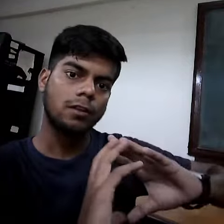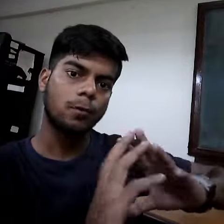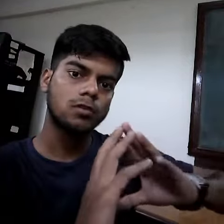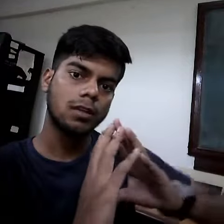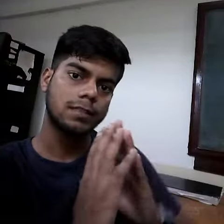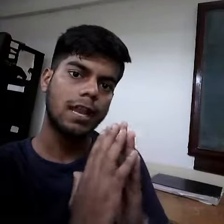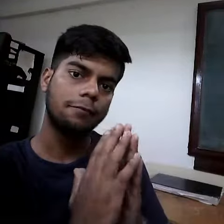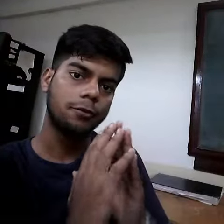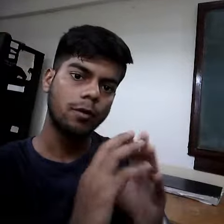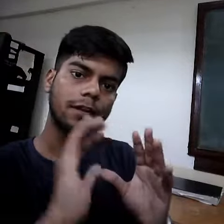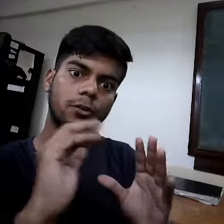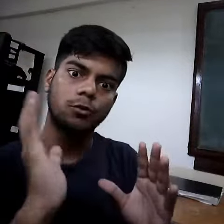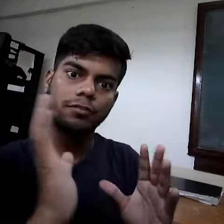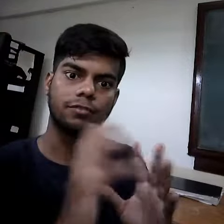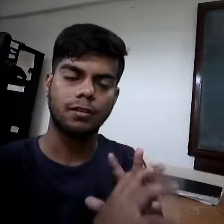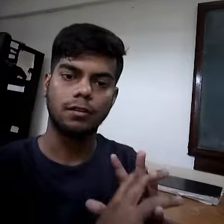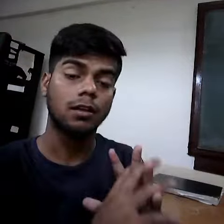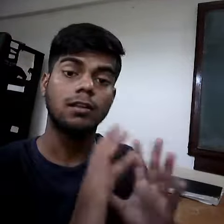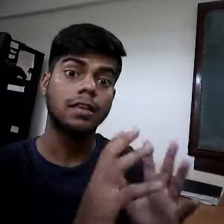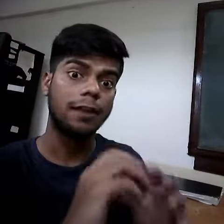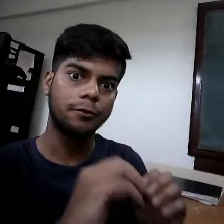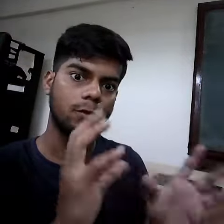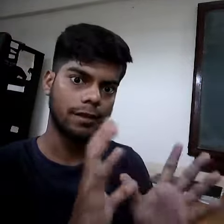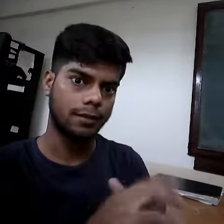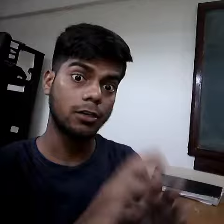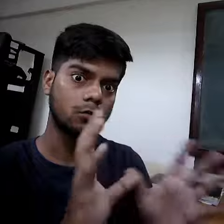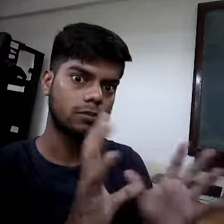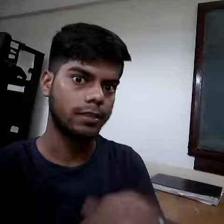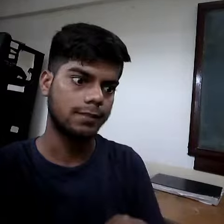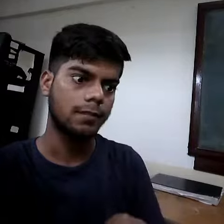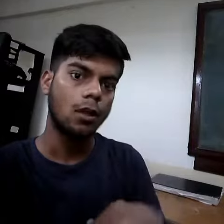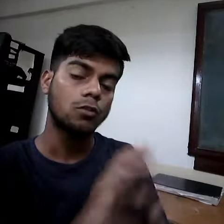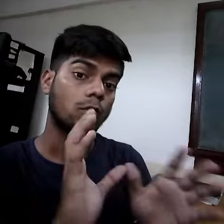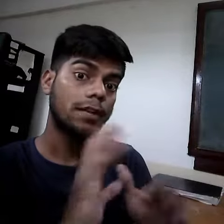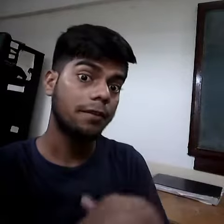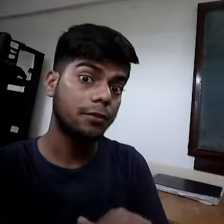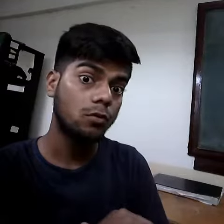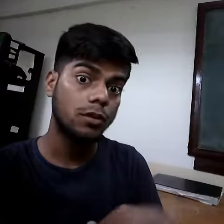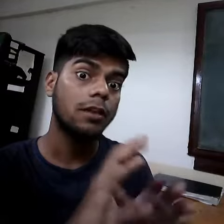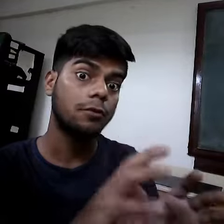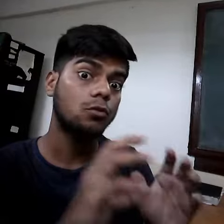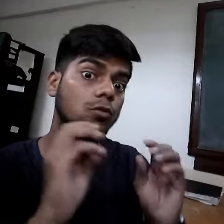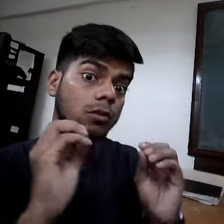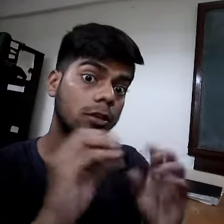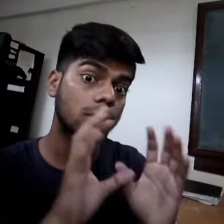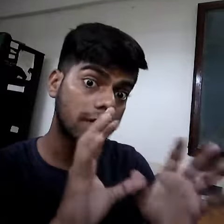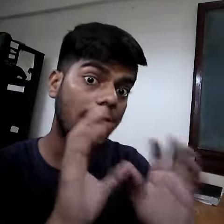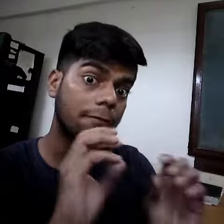Suppose a cell has to divide into two different cells. So what do you have to do? You have to do, it have